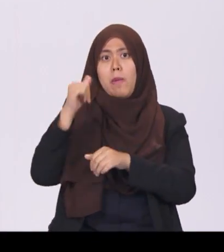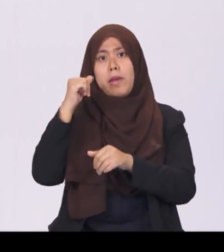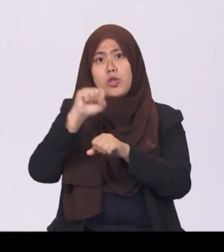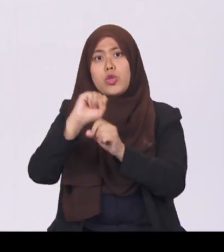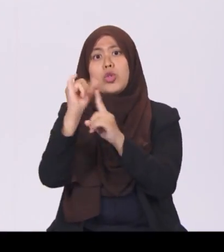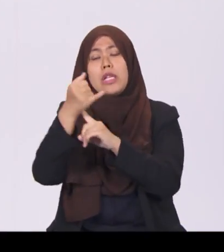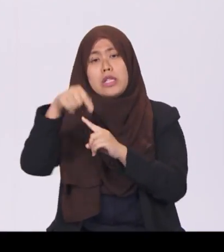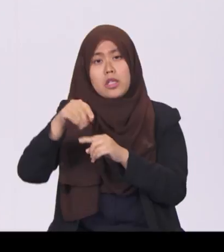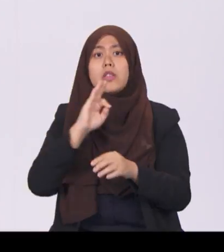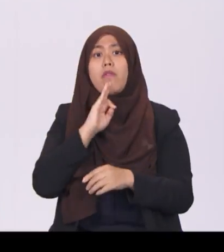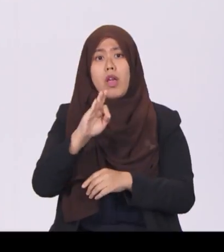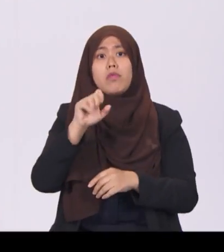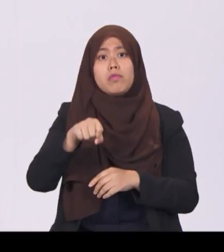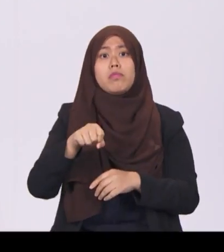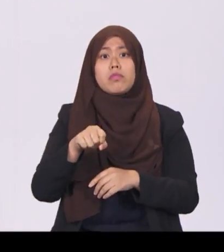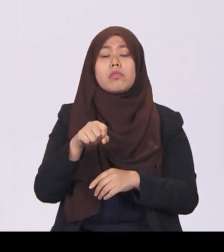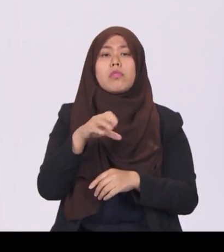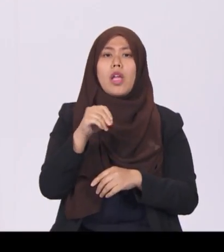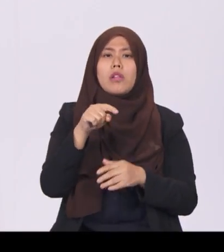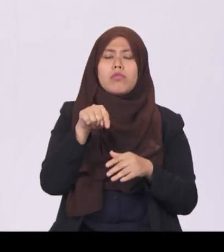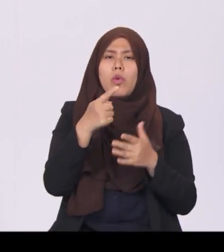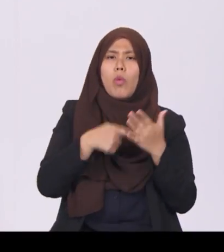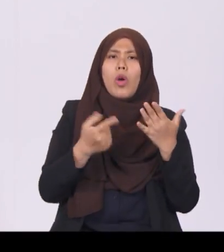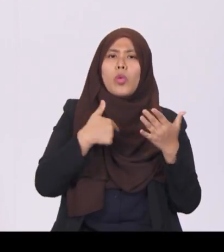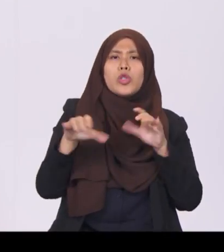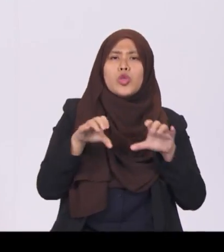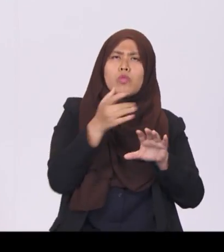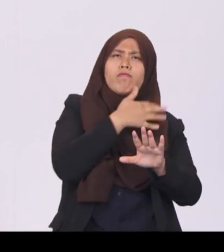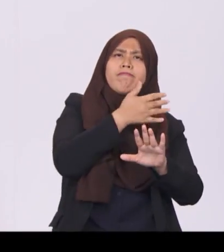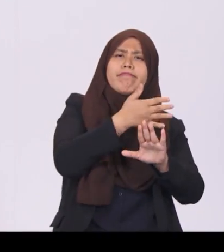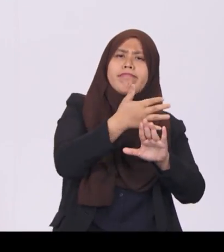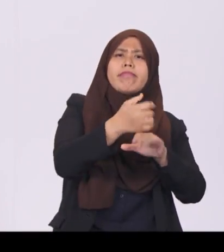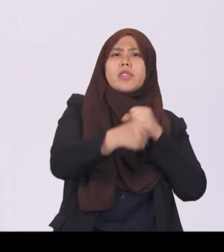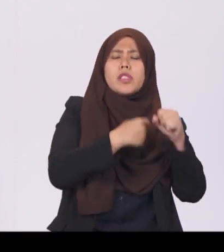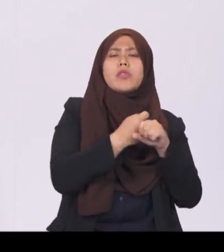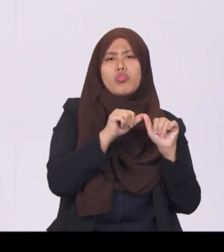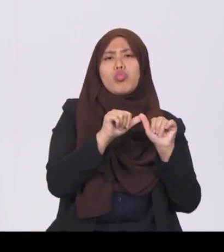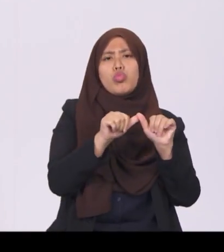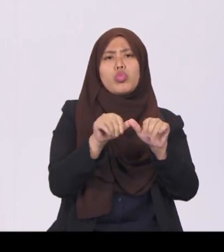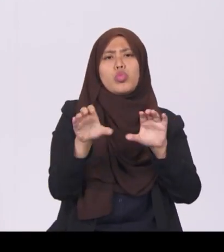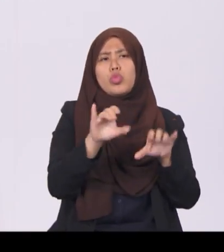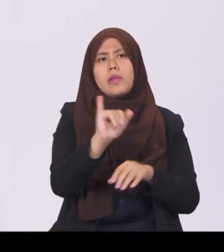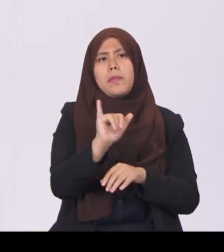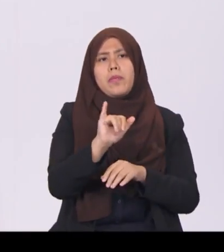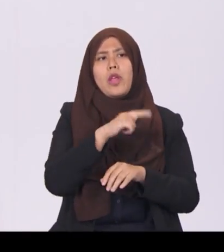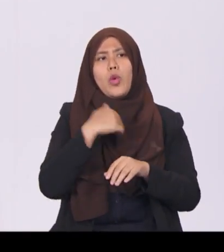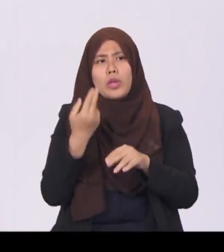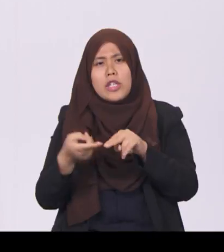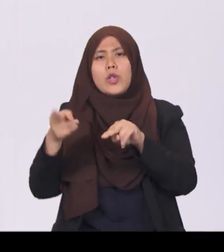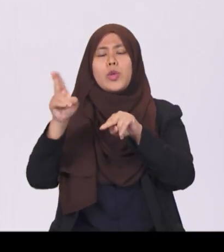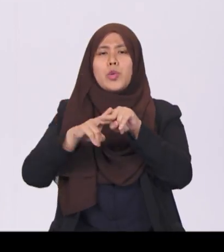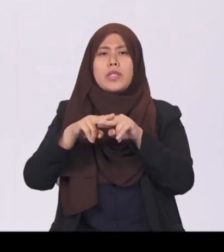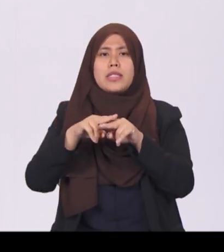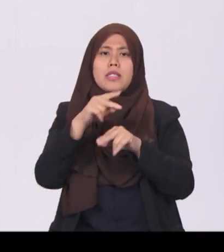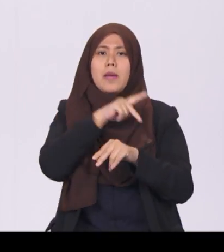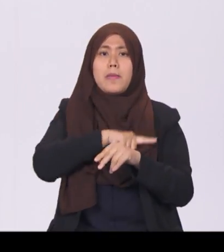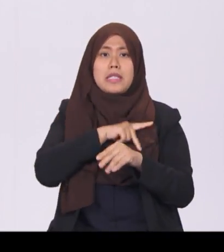and is precisely what we have done over the years. We increased personal income tax rates for our top income